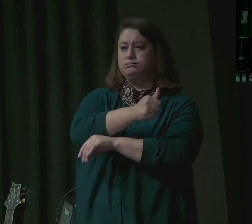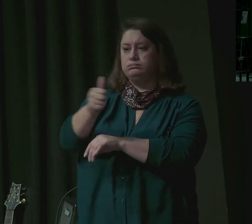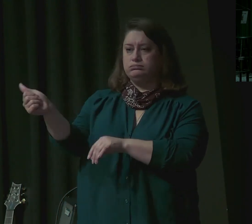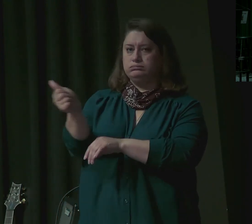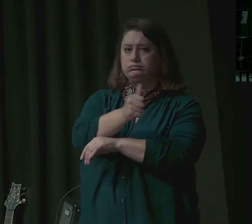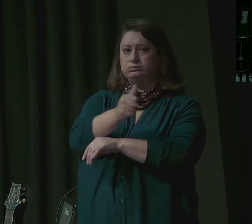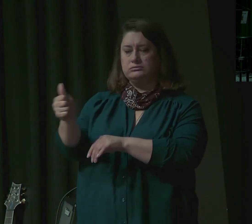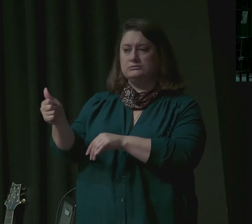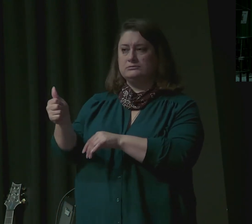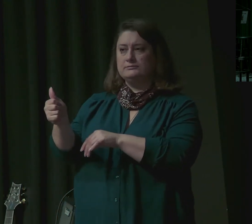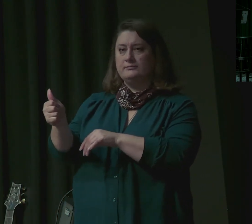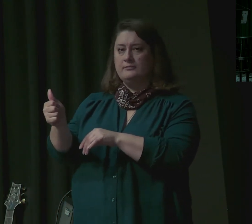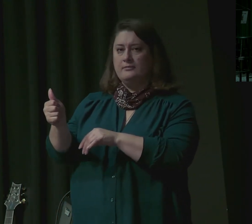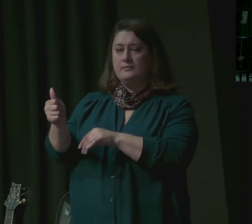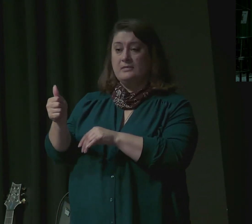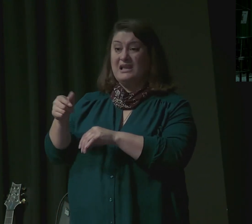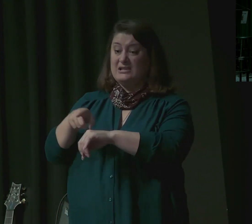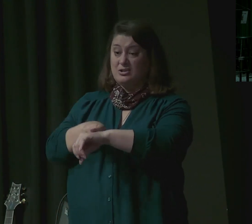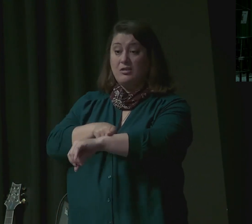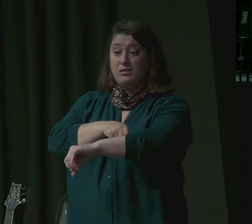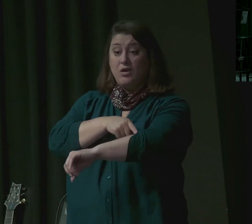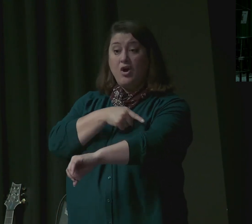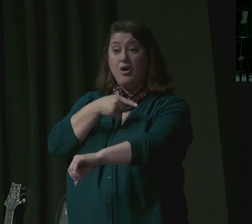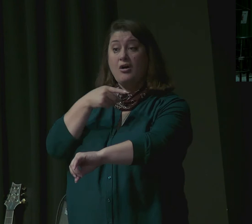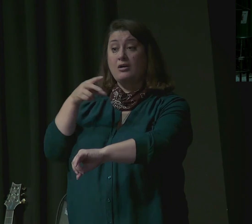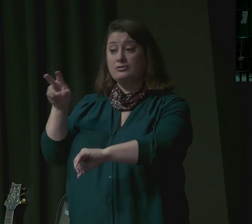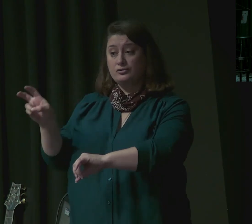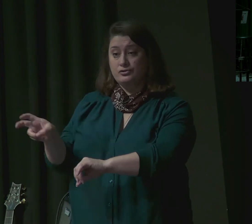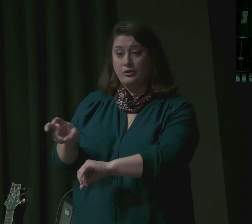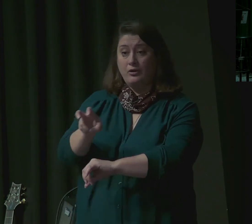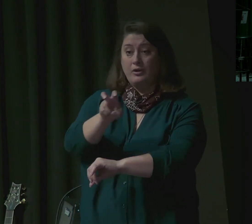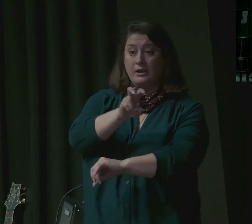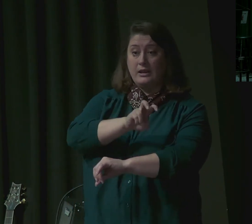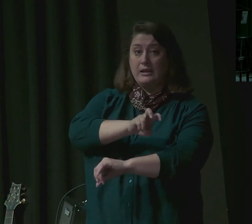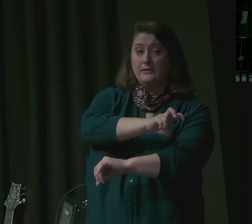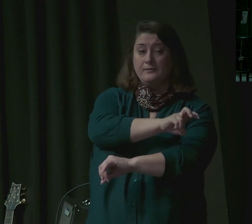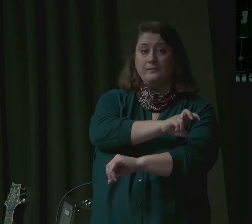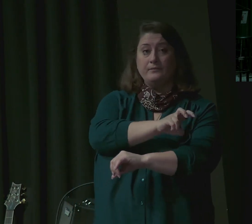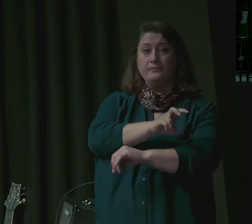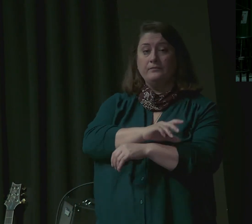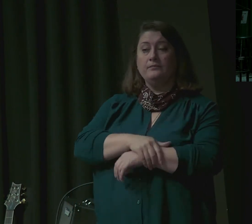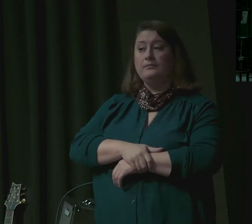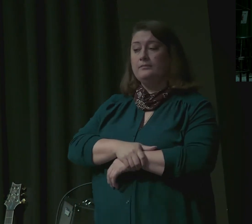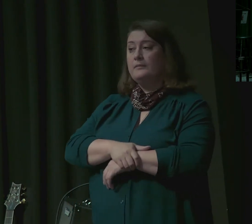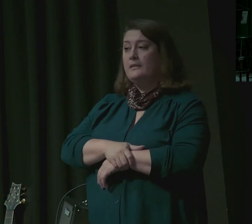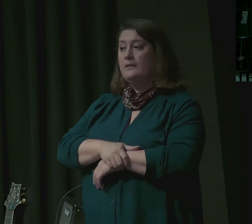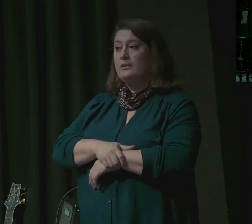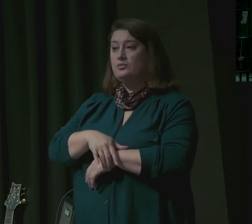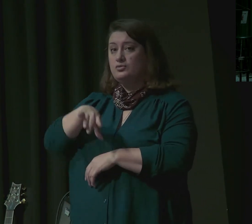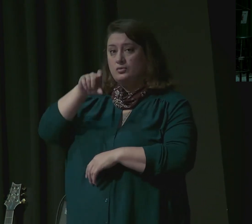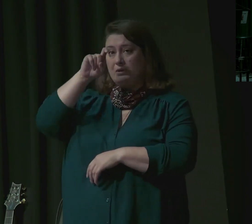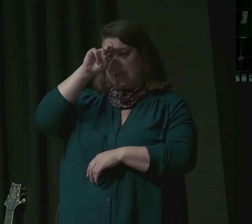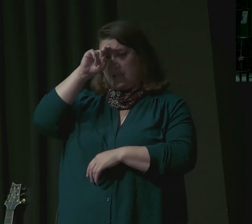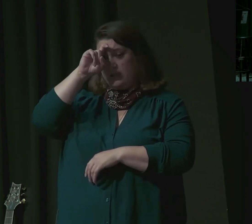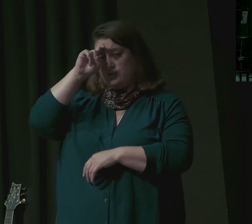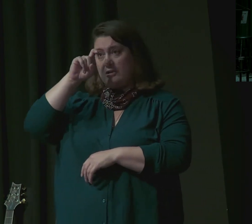We're talking about a long trip down not only into Egypt, but into probably Thebes into